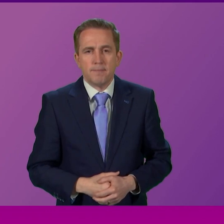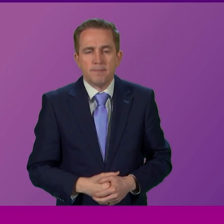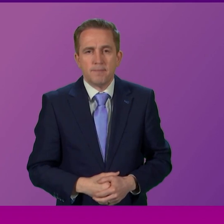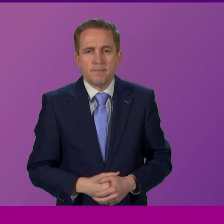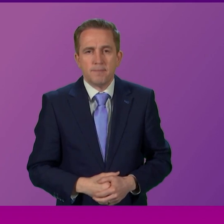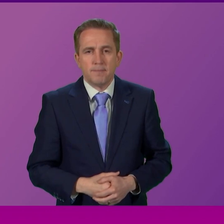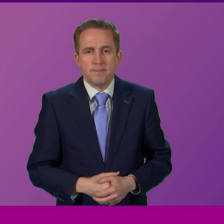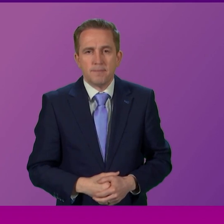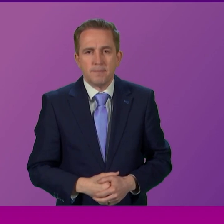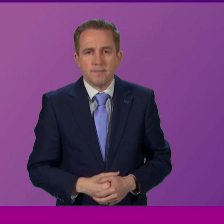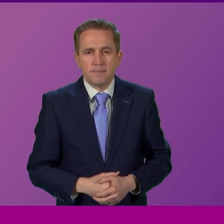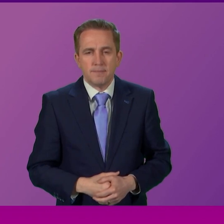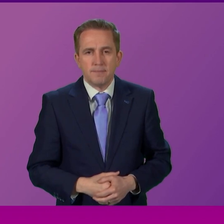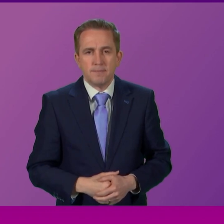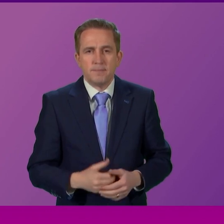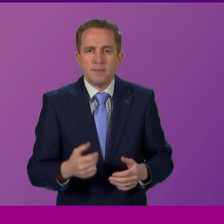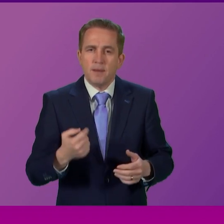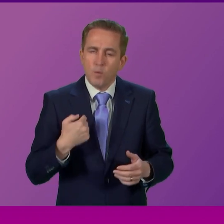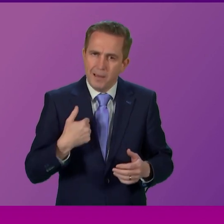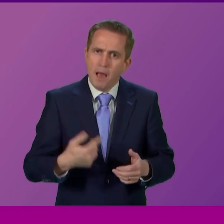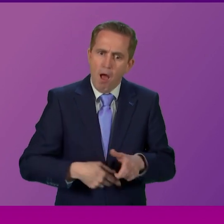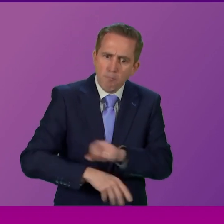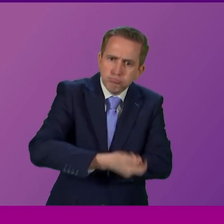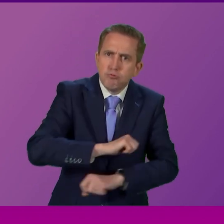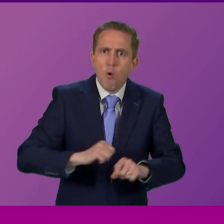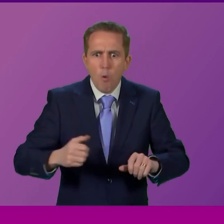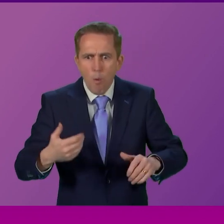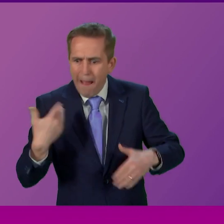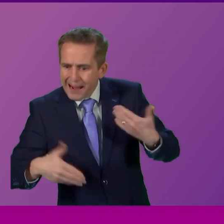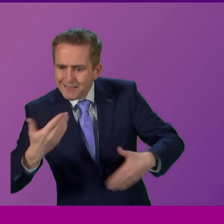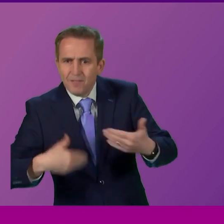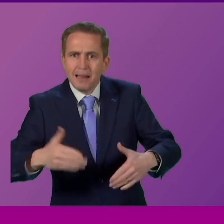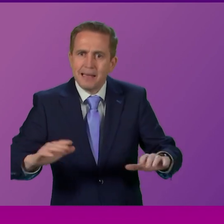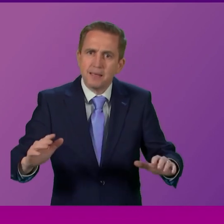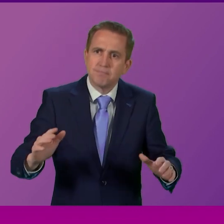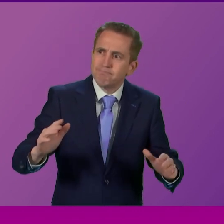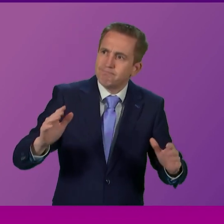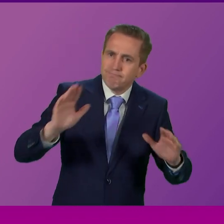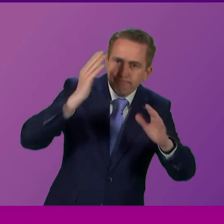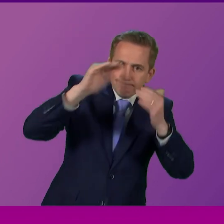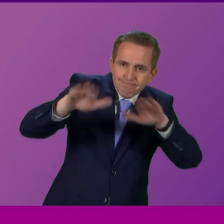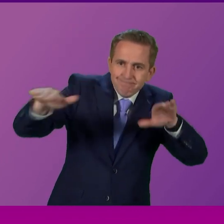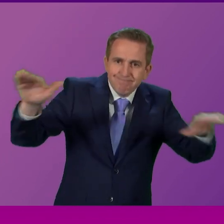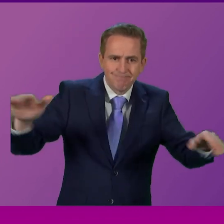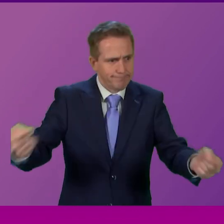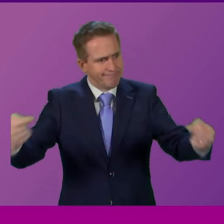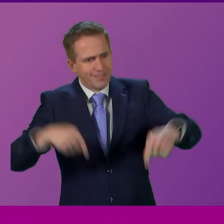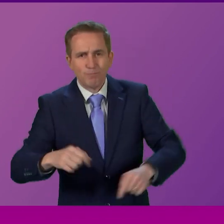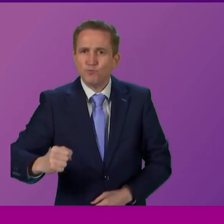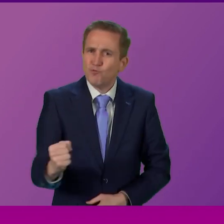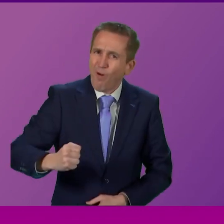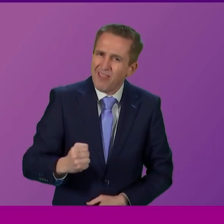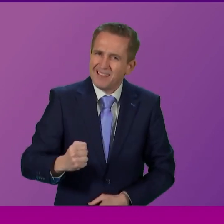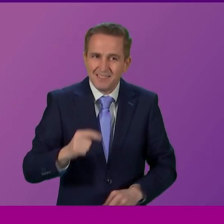that we proactively encourage Scotland as a destination for particularly